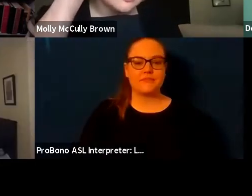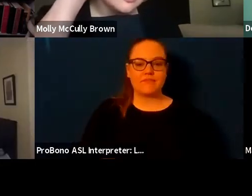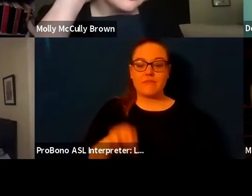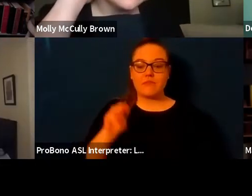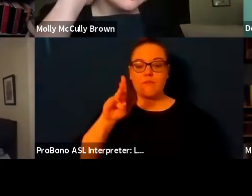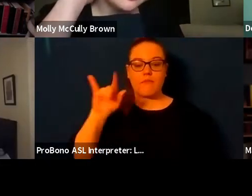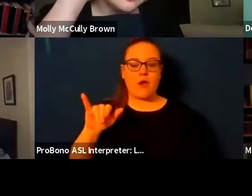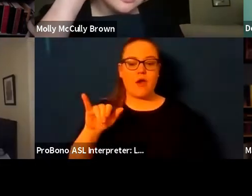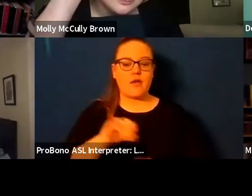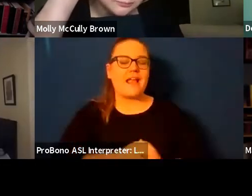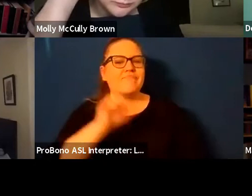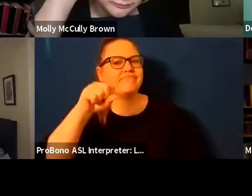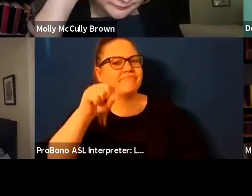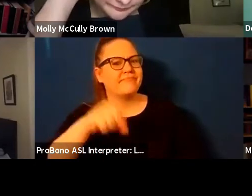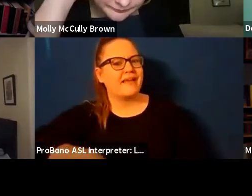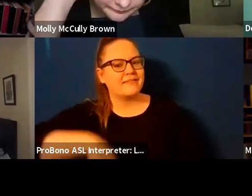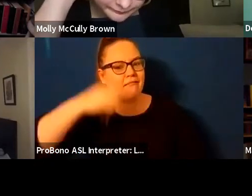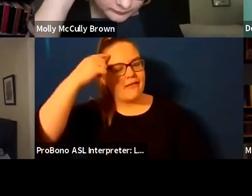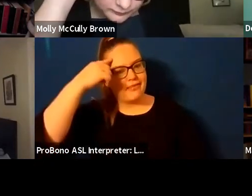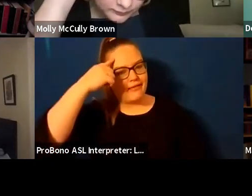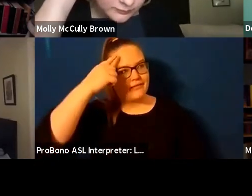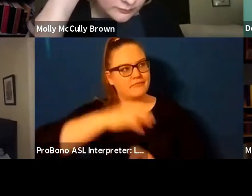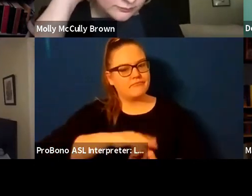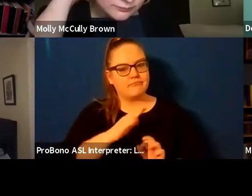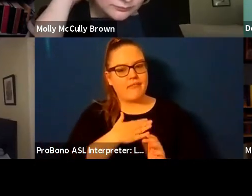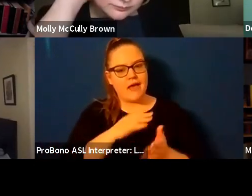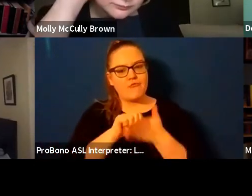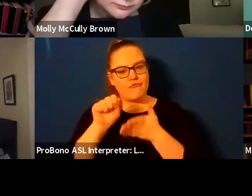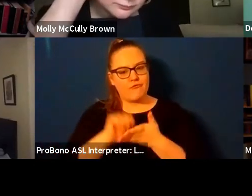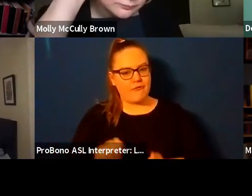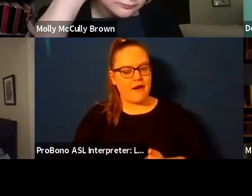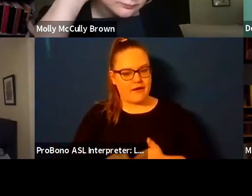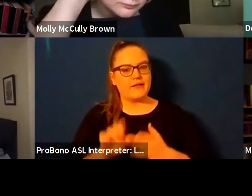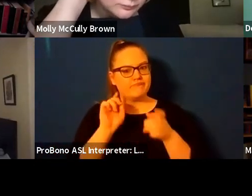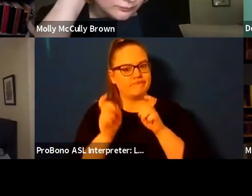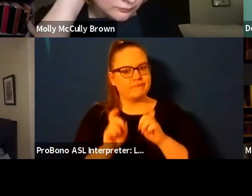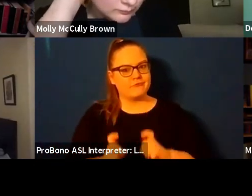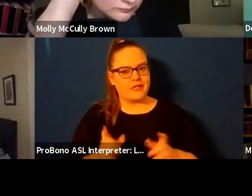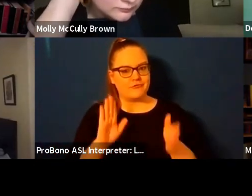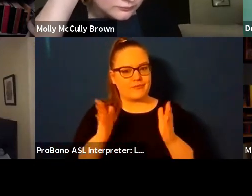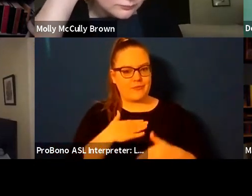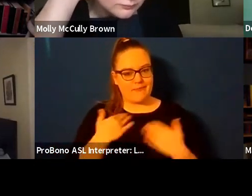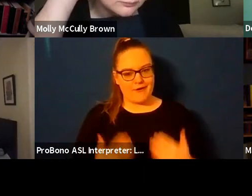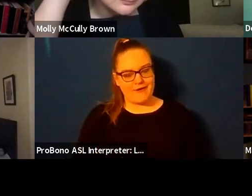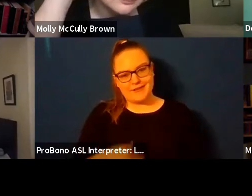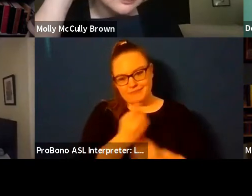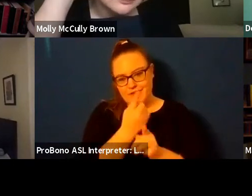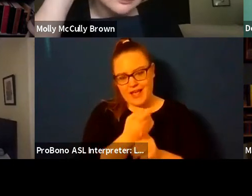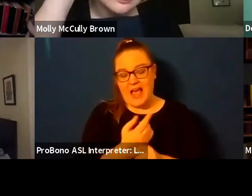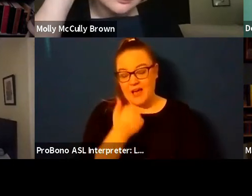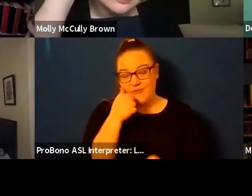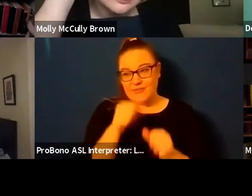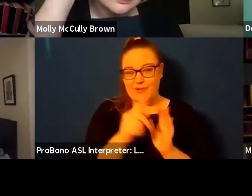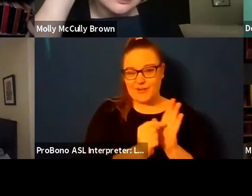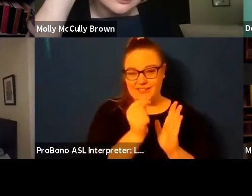and and i will say this there was a time when i when i was so ill uh that i in my